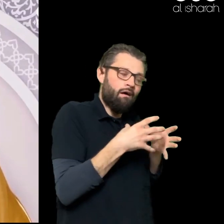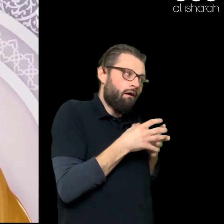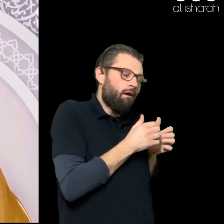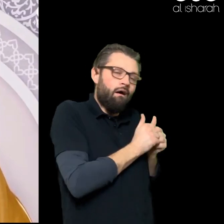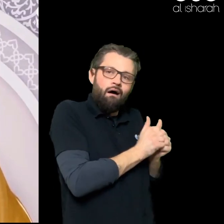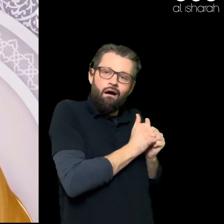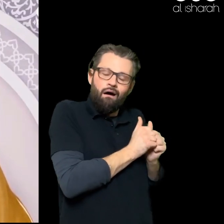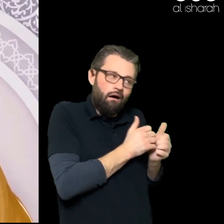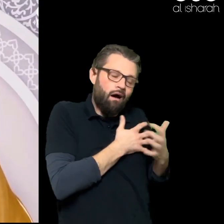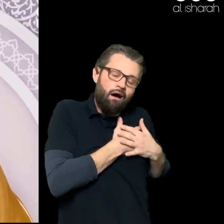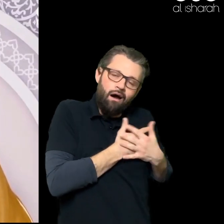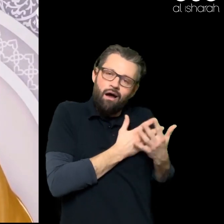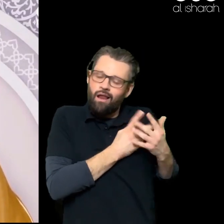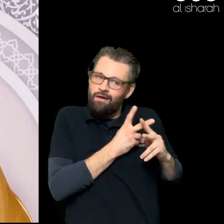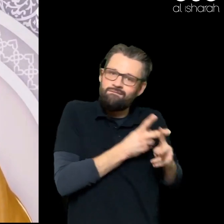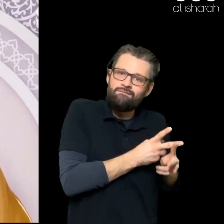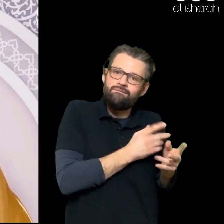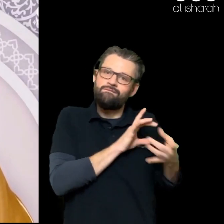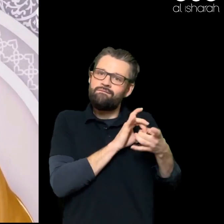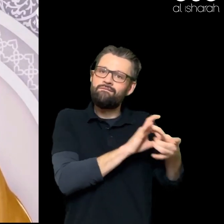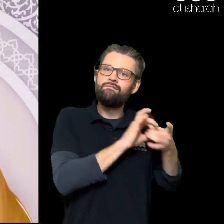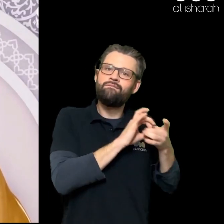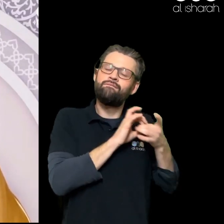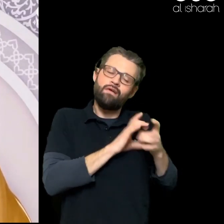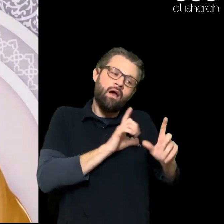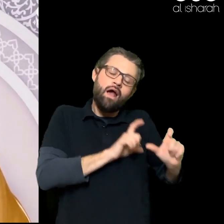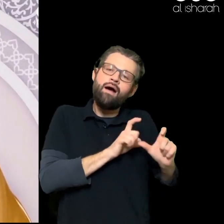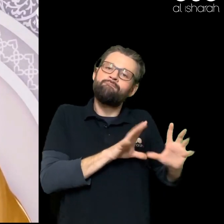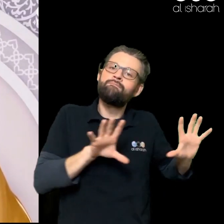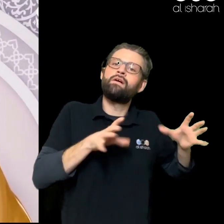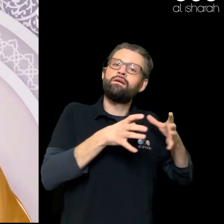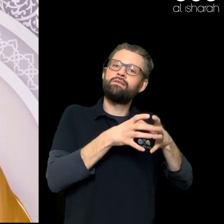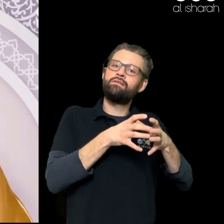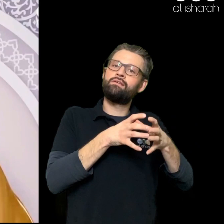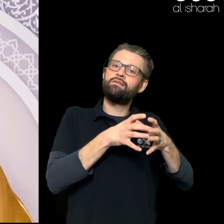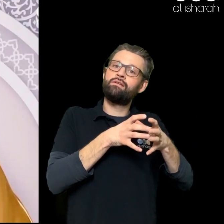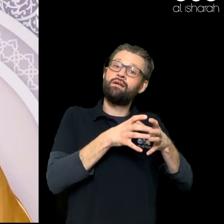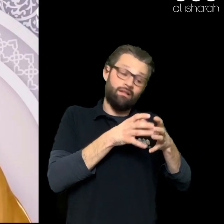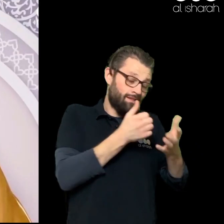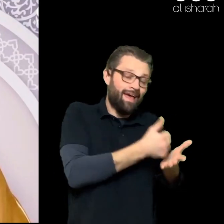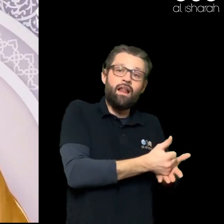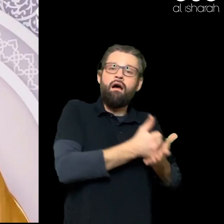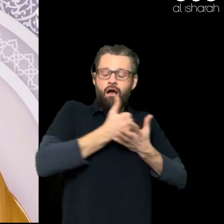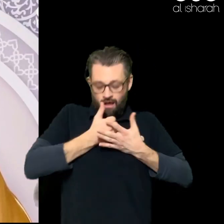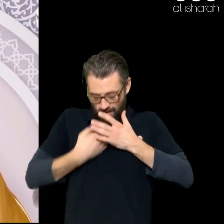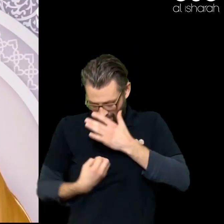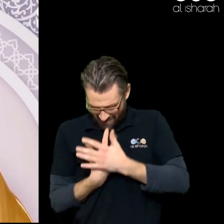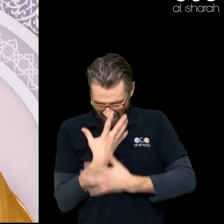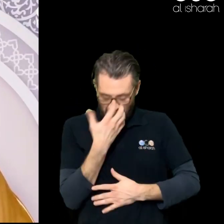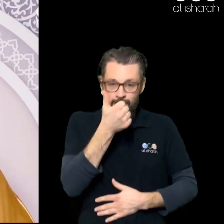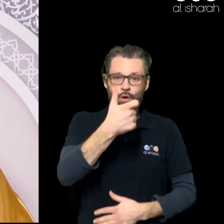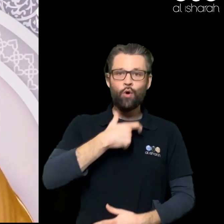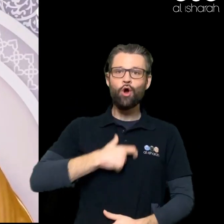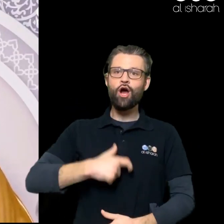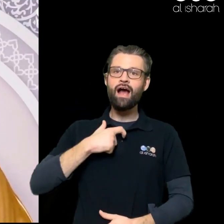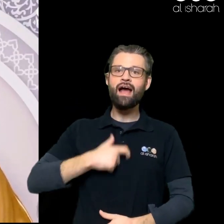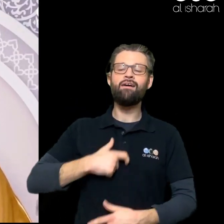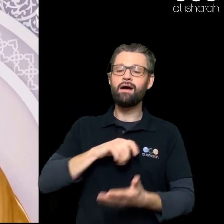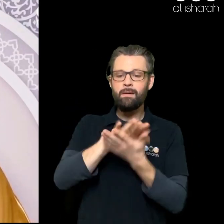To good To develop To Your character Your conduct To make You reach Out to people And this Is why The teachings Of the Prophet